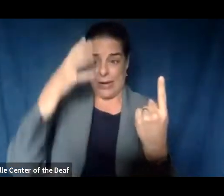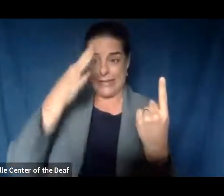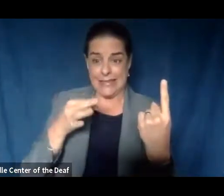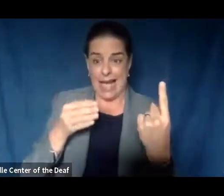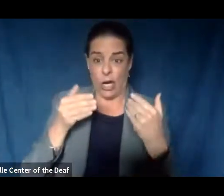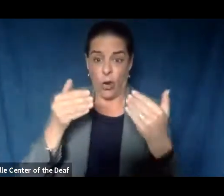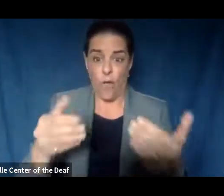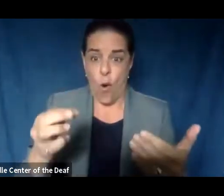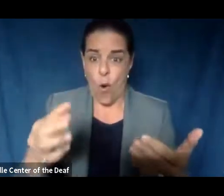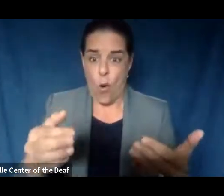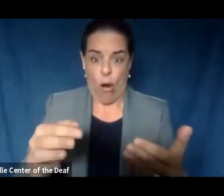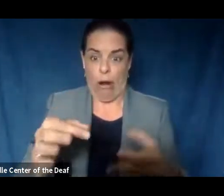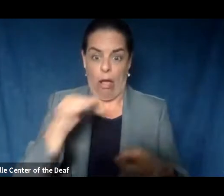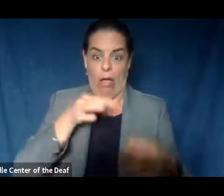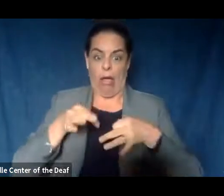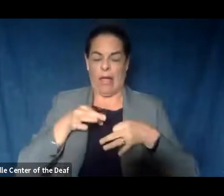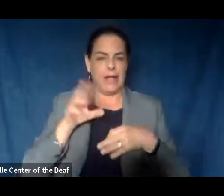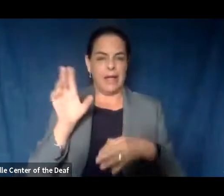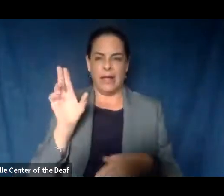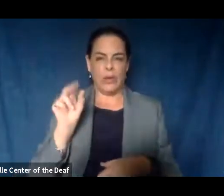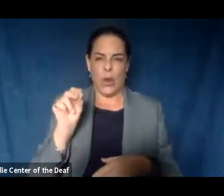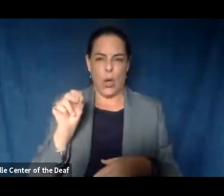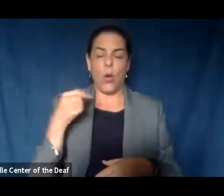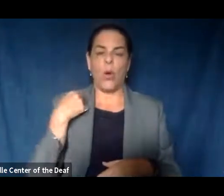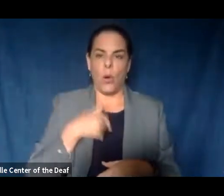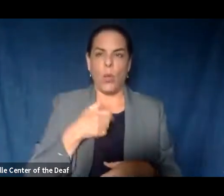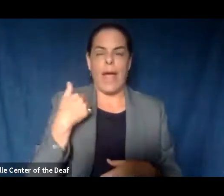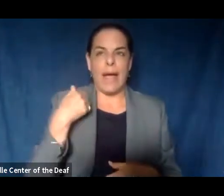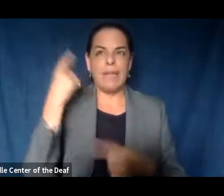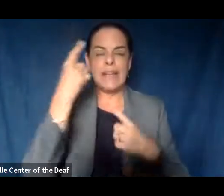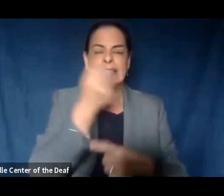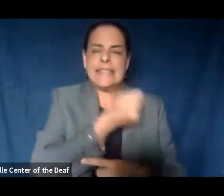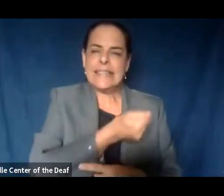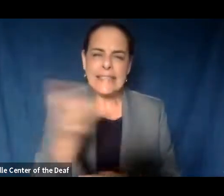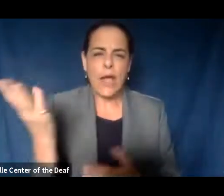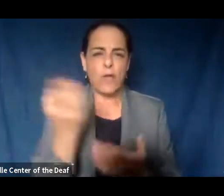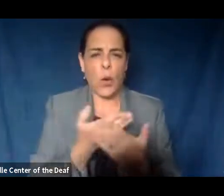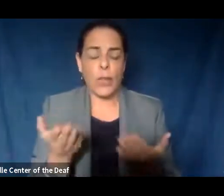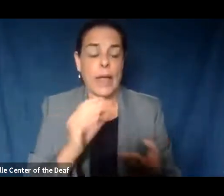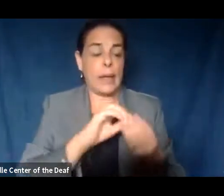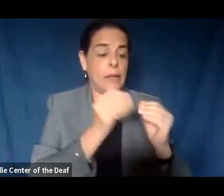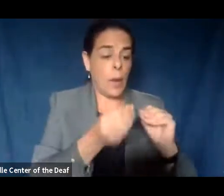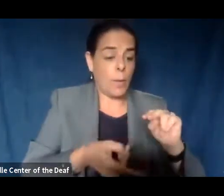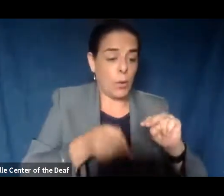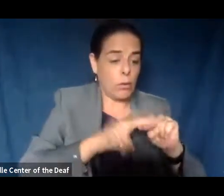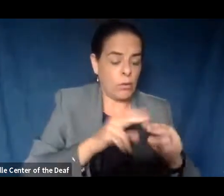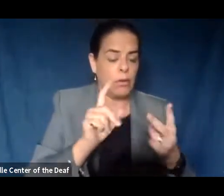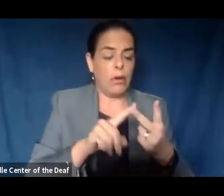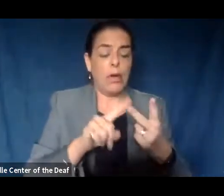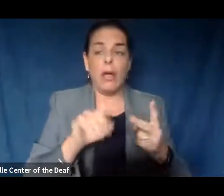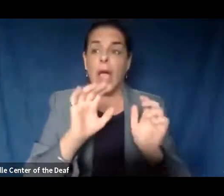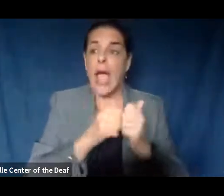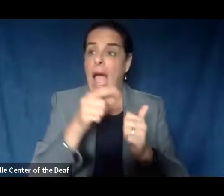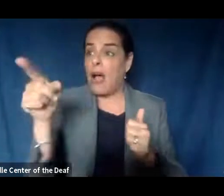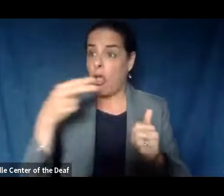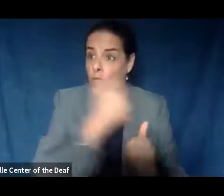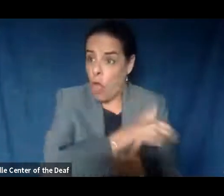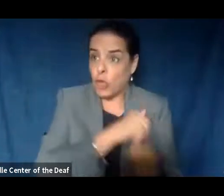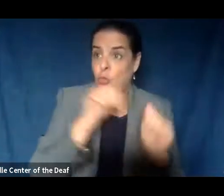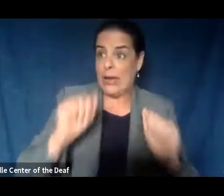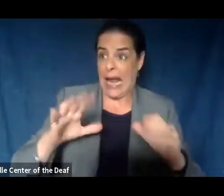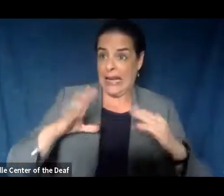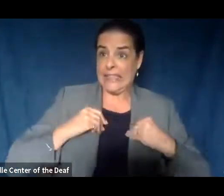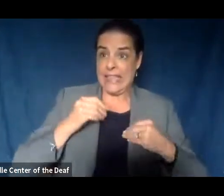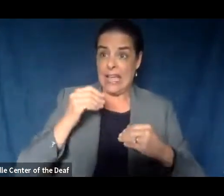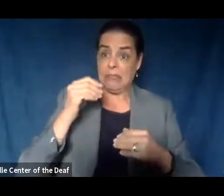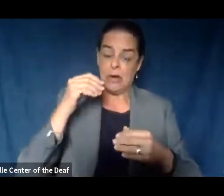We're going to use all of those pieces of information that we've talked about, case increases, hospital preparedness, our own internal